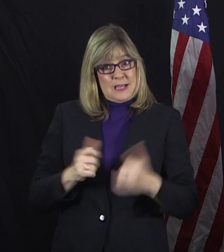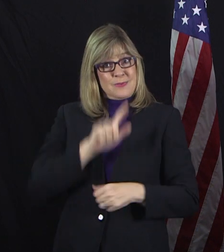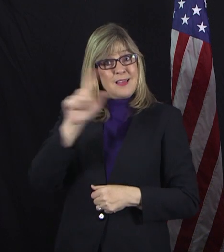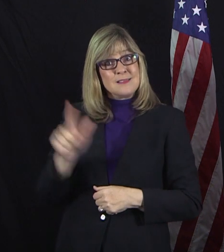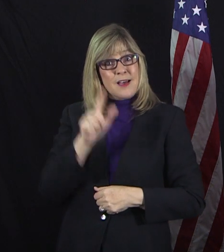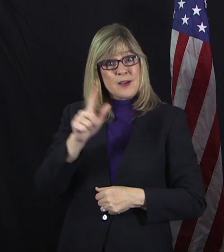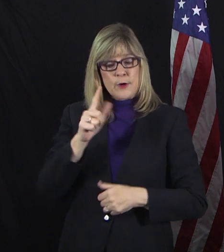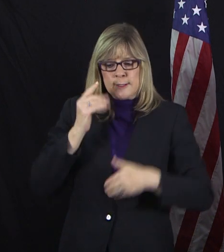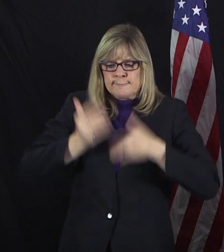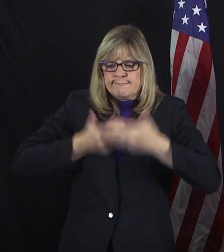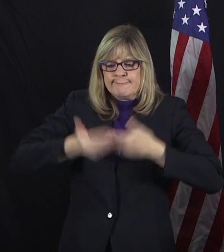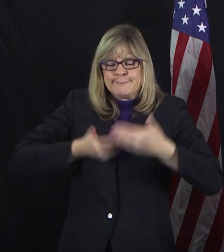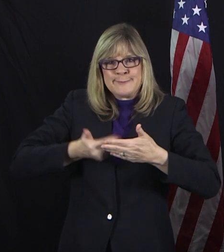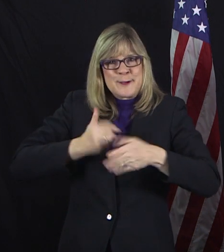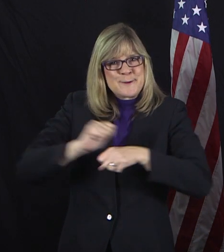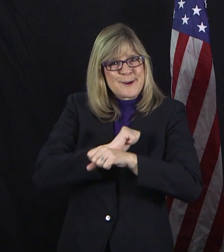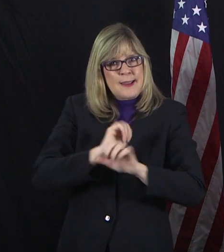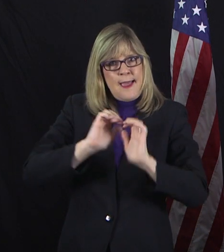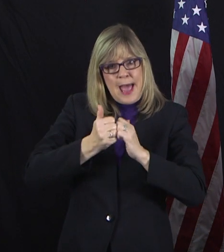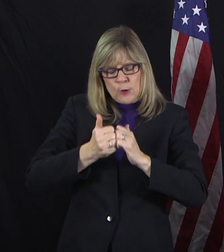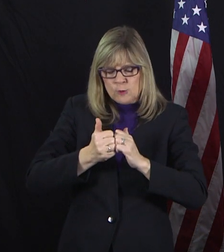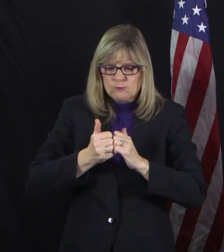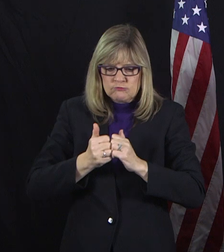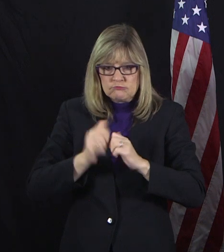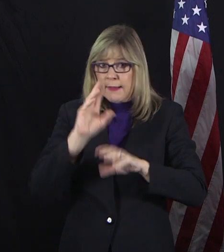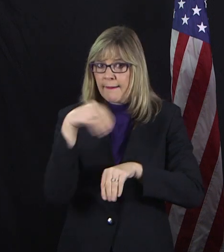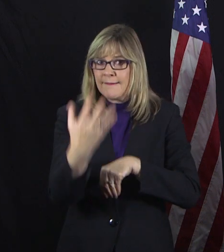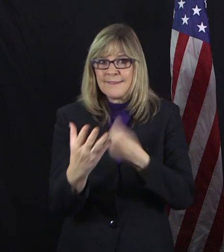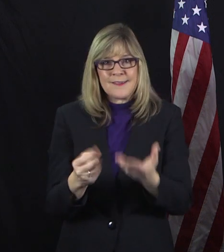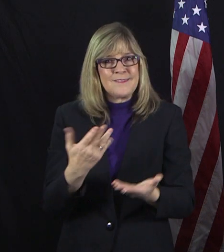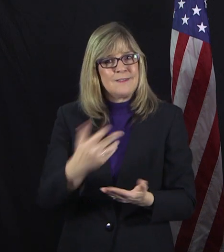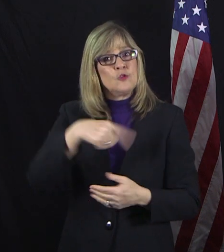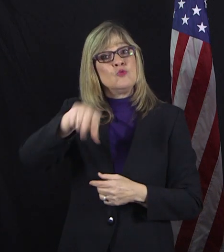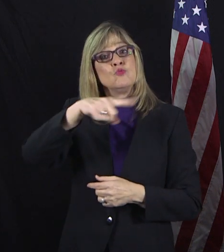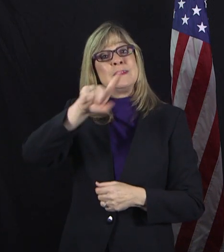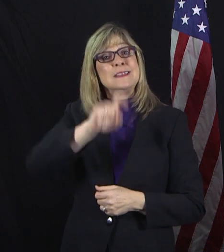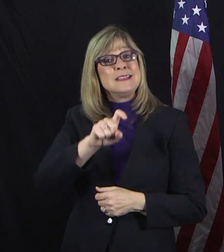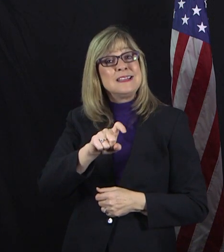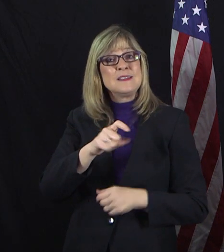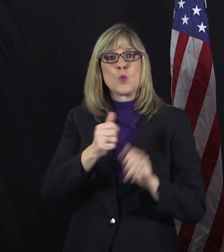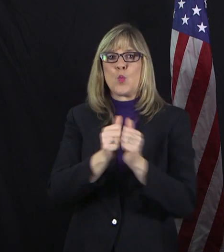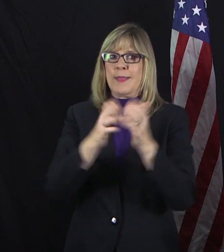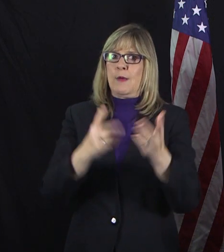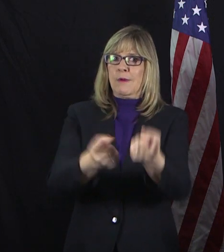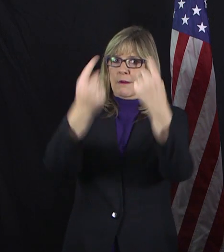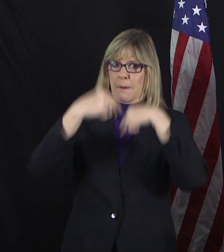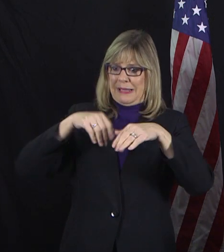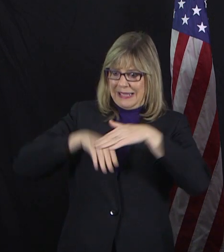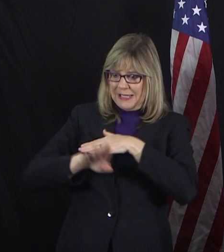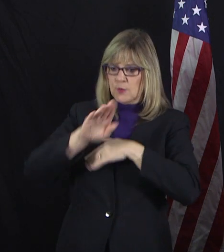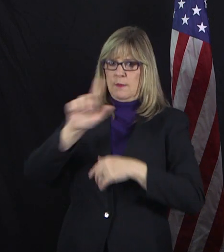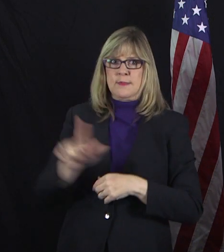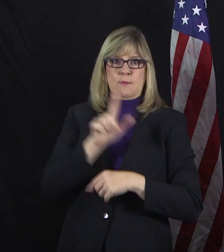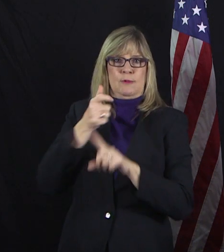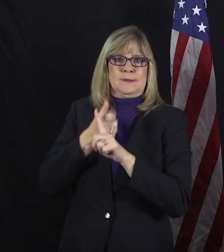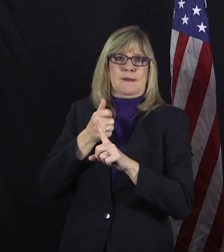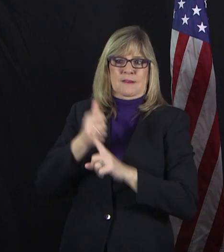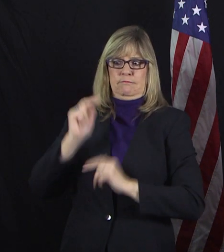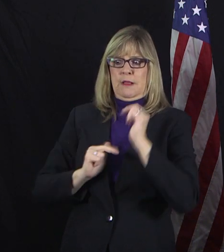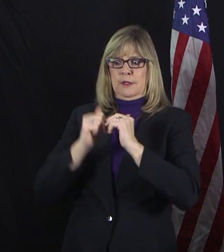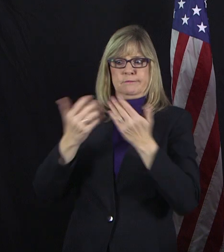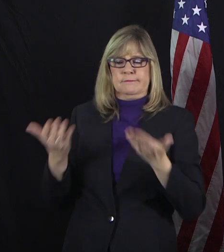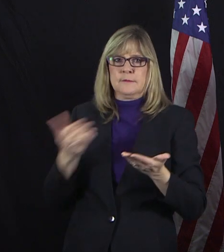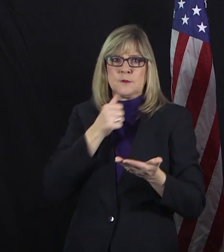get you everything you need without having to come into the physical building. This is the great thing about the library. We have so many